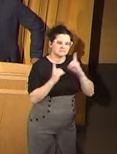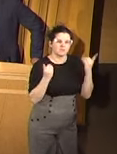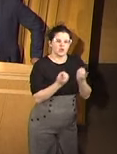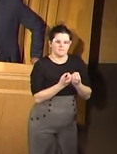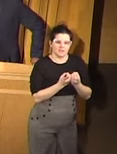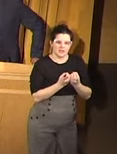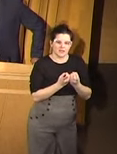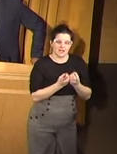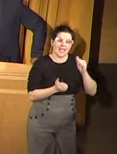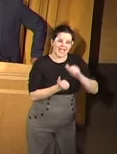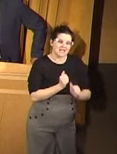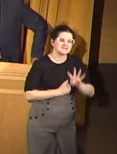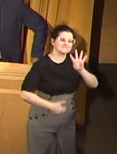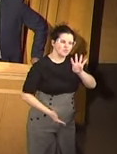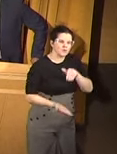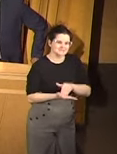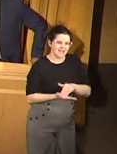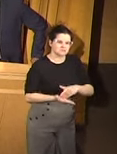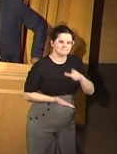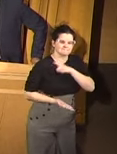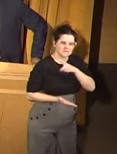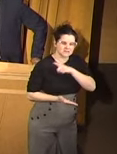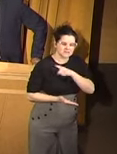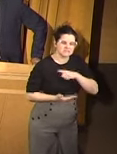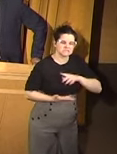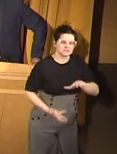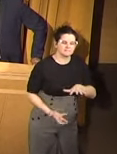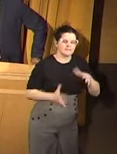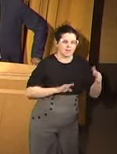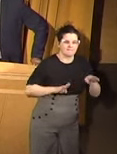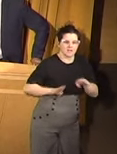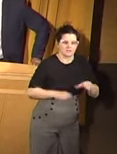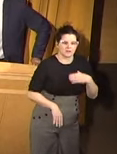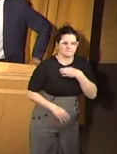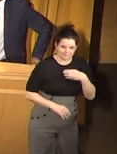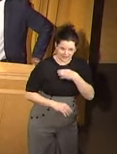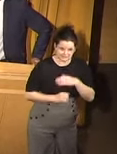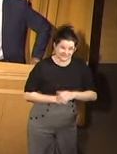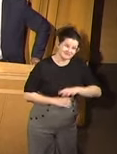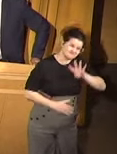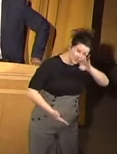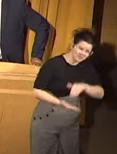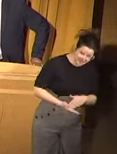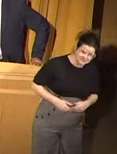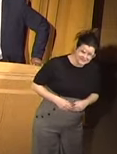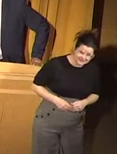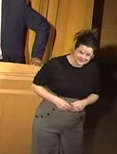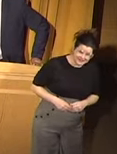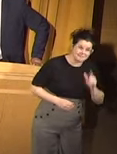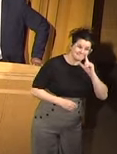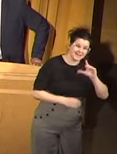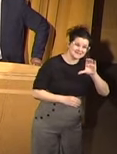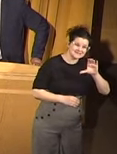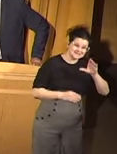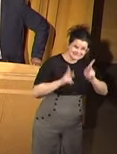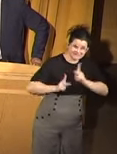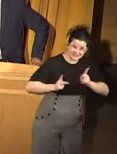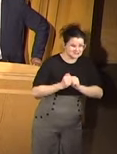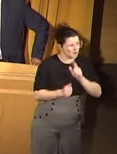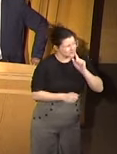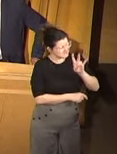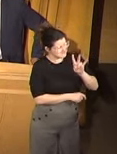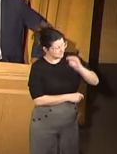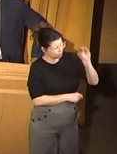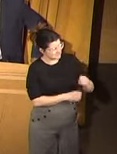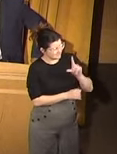has 4,000 police misconduct complaints, 4,000 by the building. Only 7